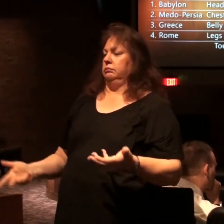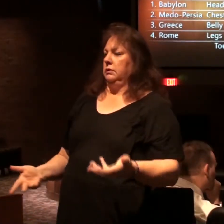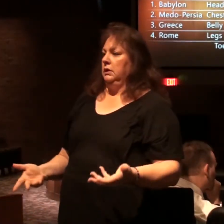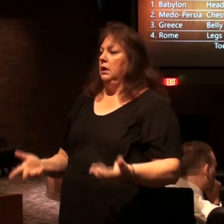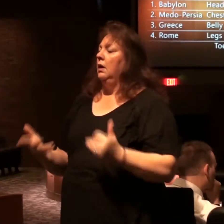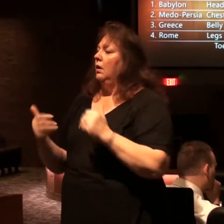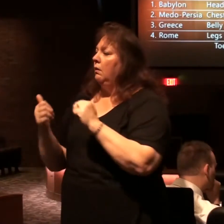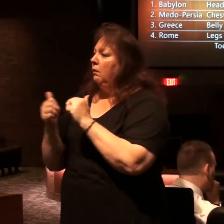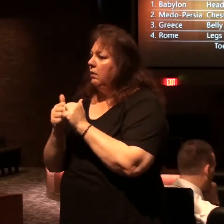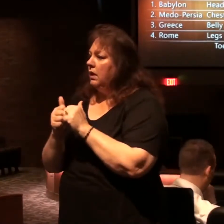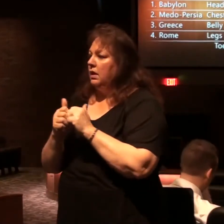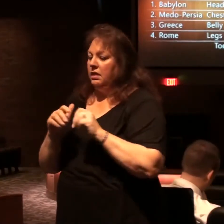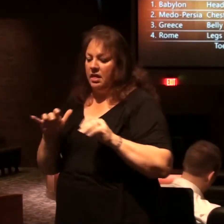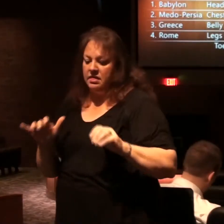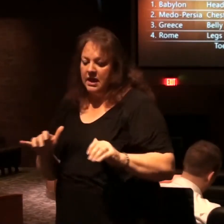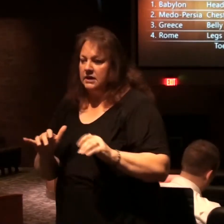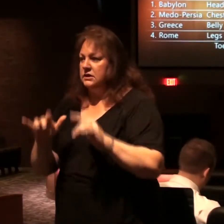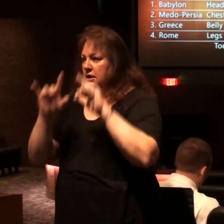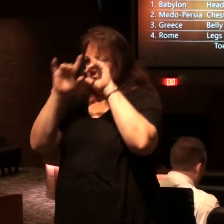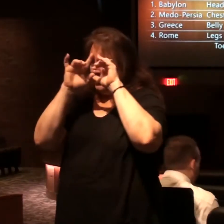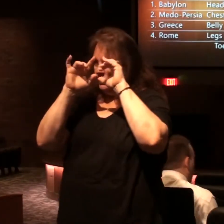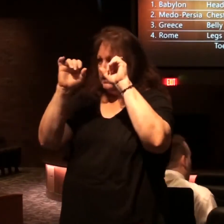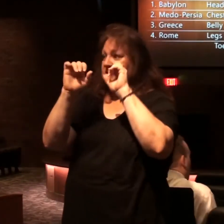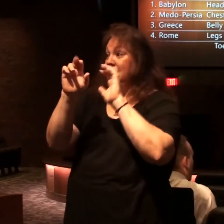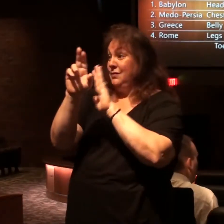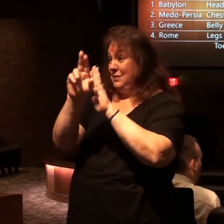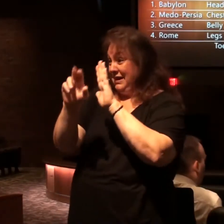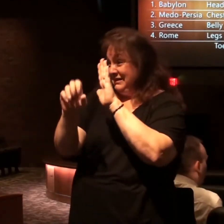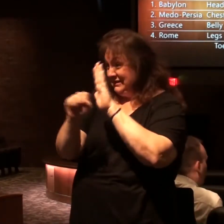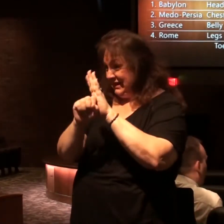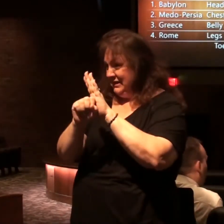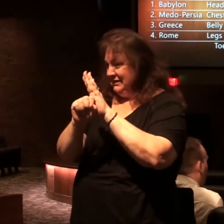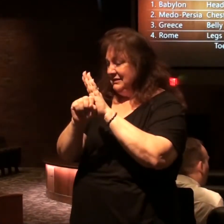with the activities of the president of the United States